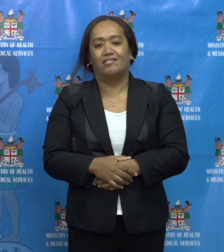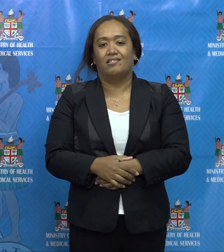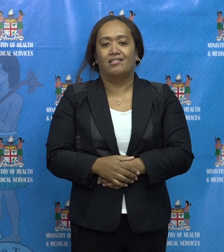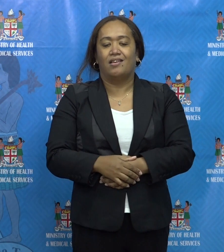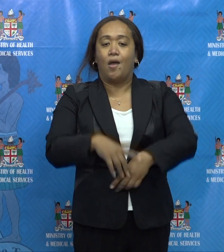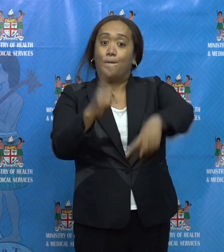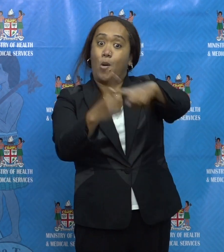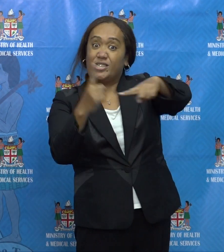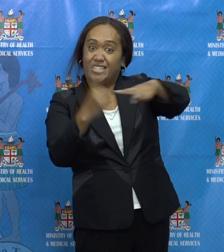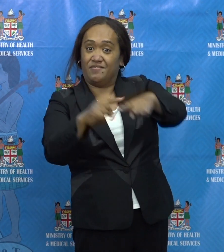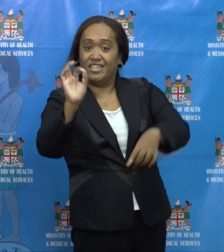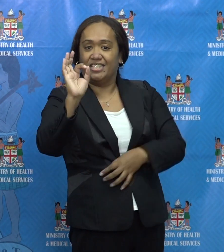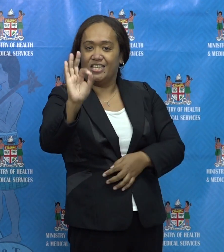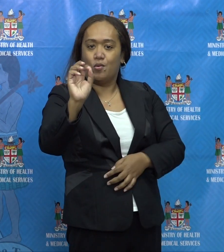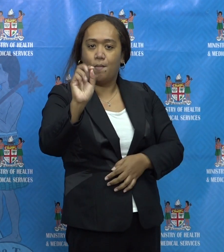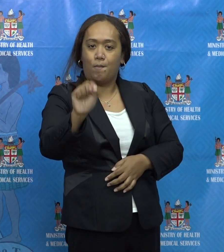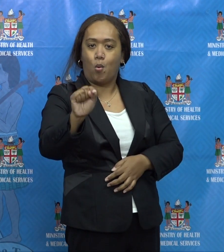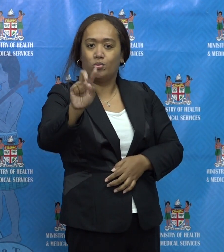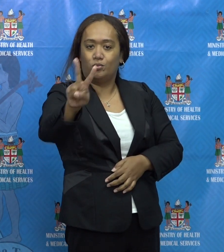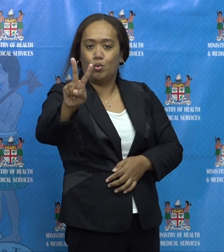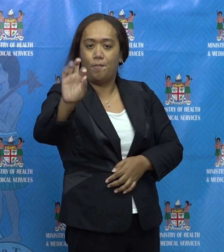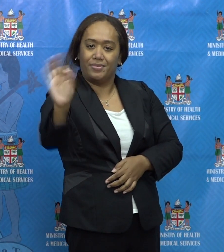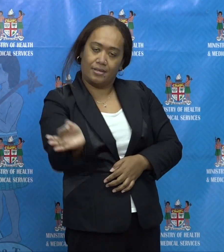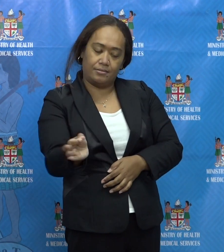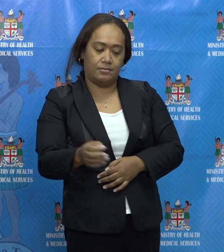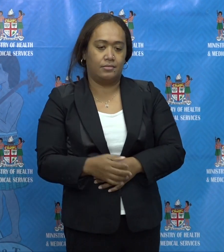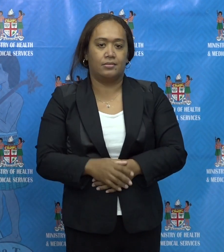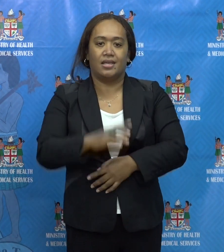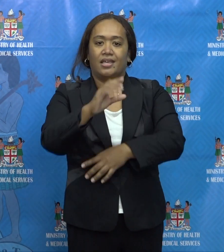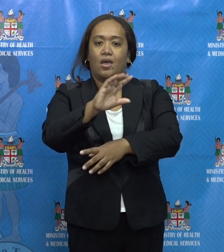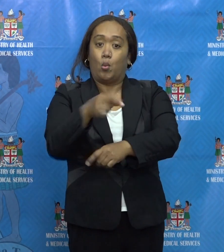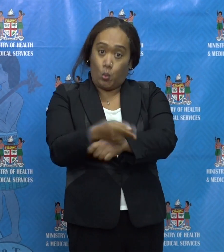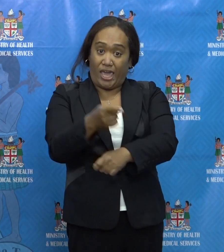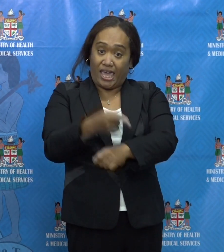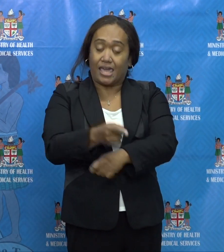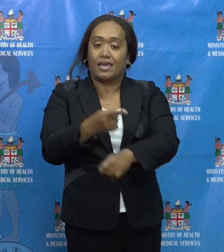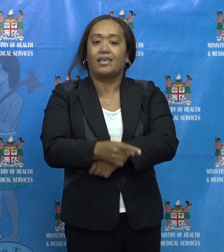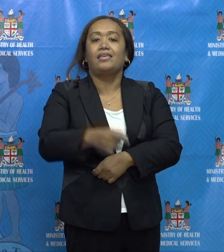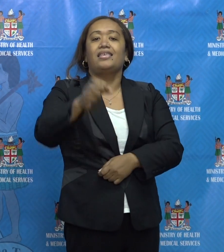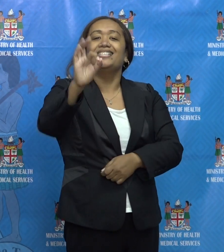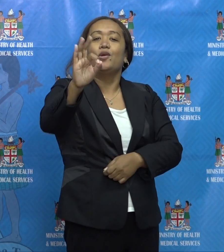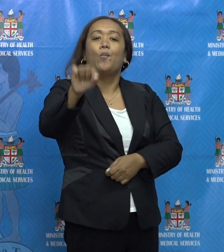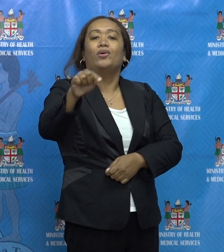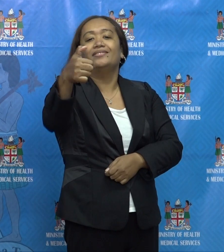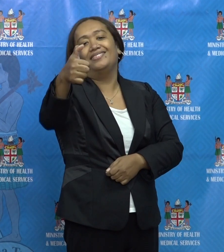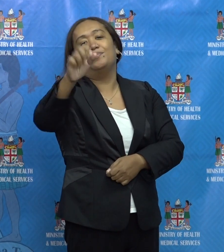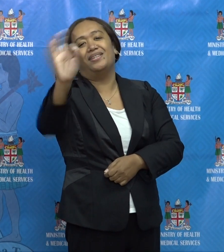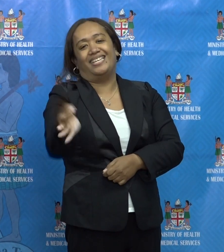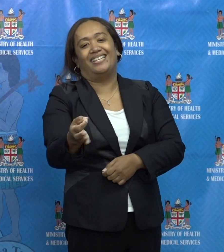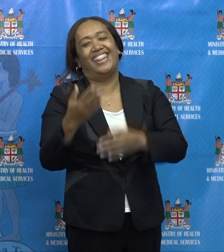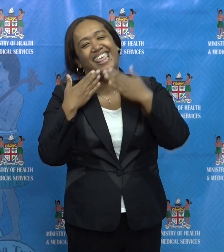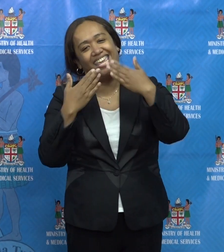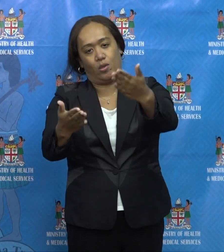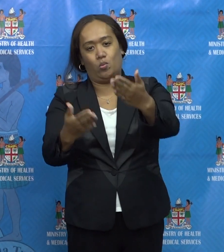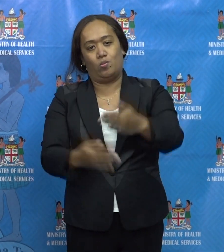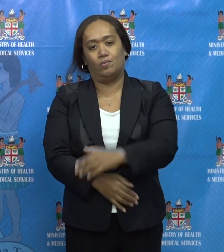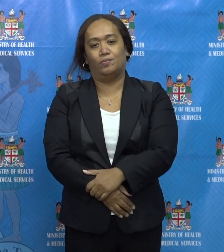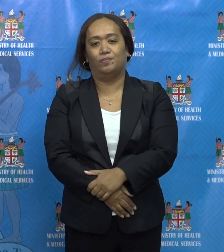.2%, and our seven-day average daily test positivity is 0.6%. Thank you.